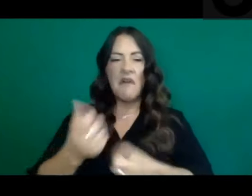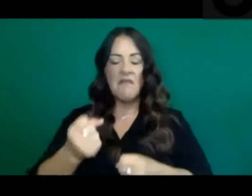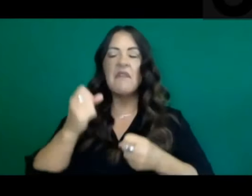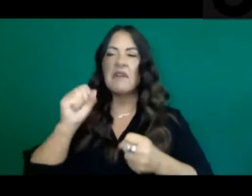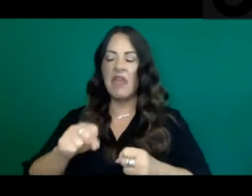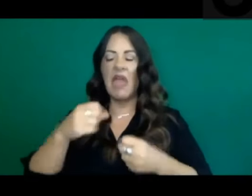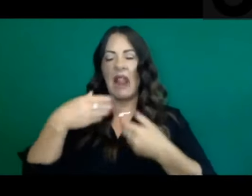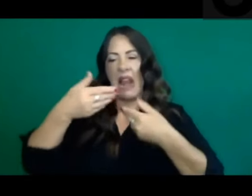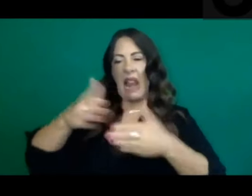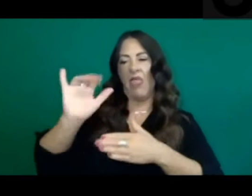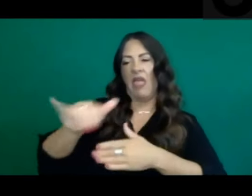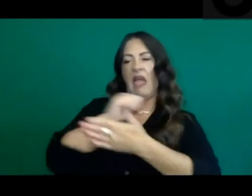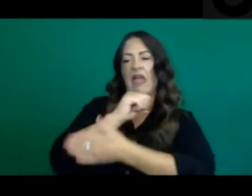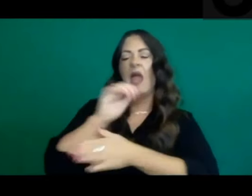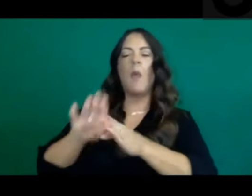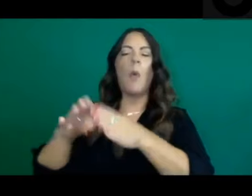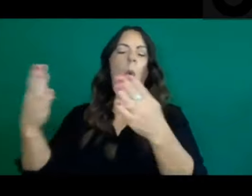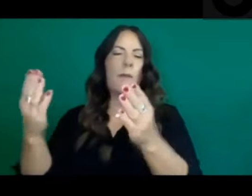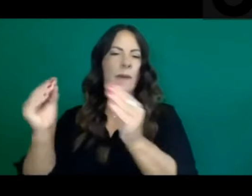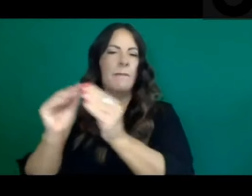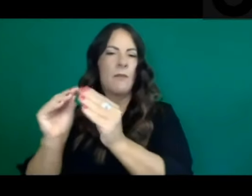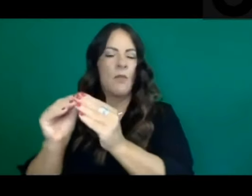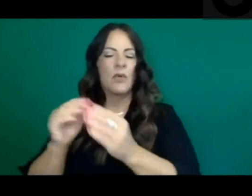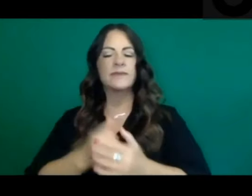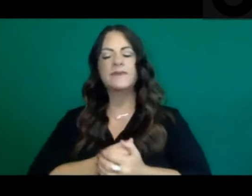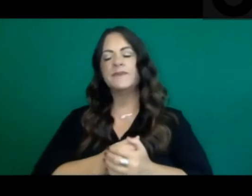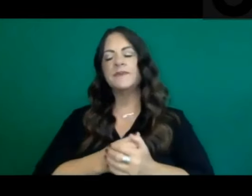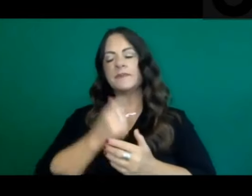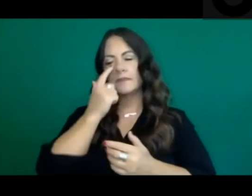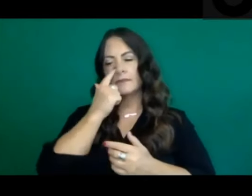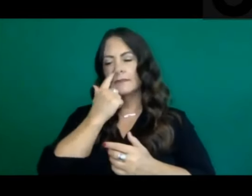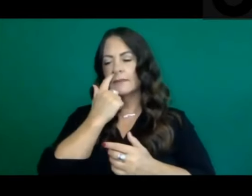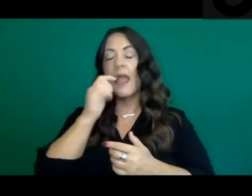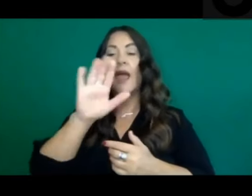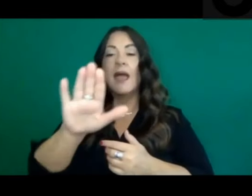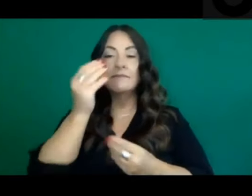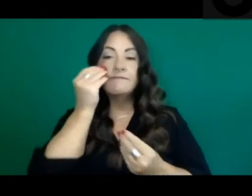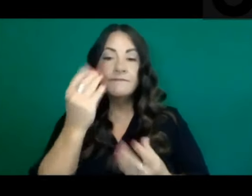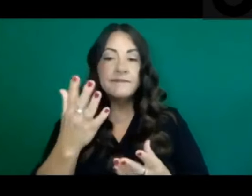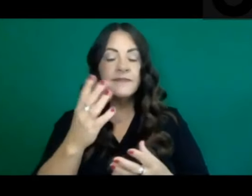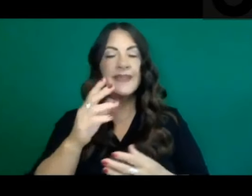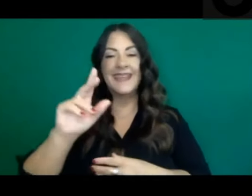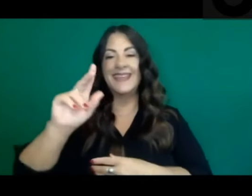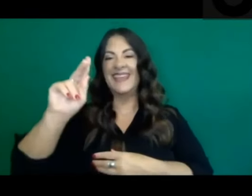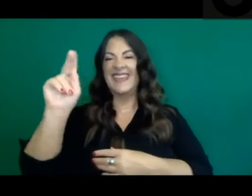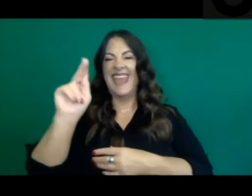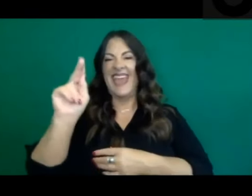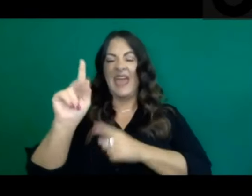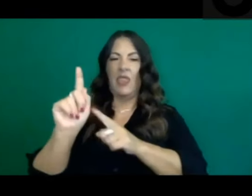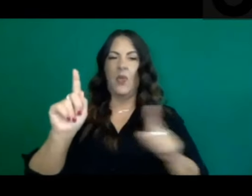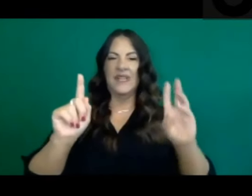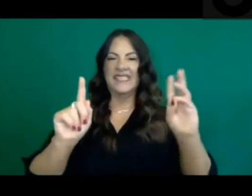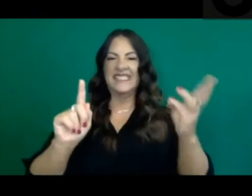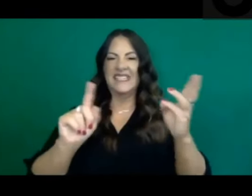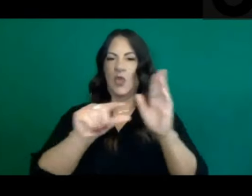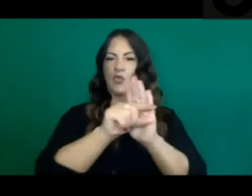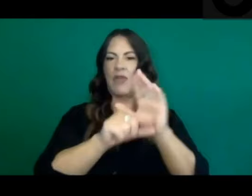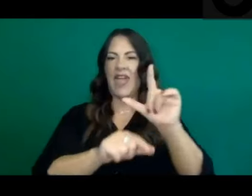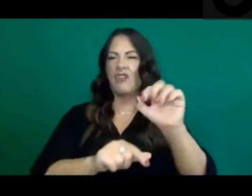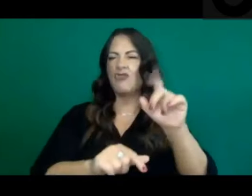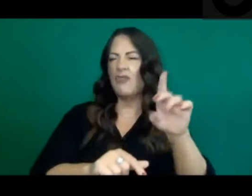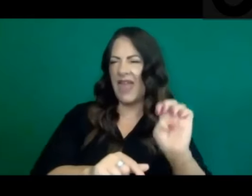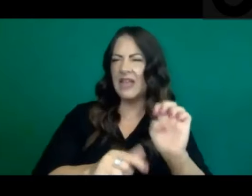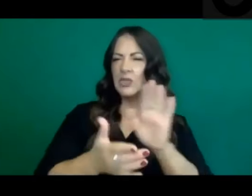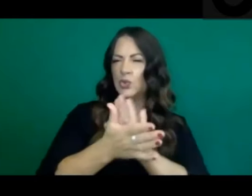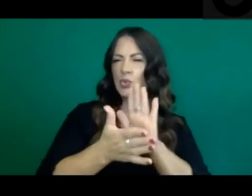one caveat on that, Bill, is that we do have the K-6 elementary school waiver